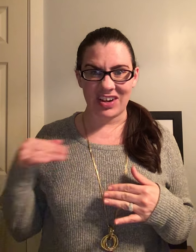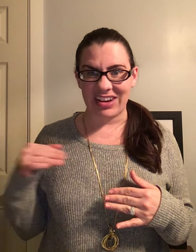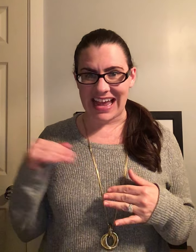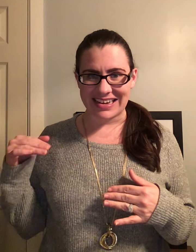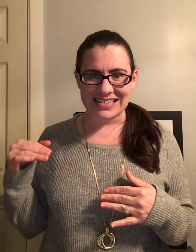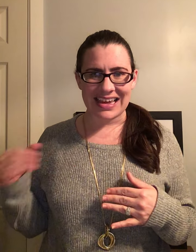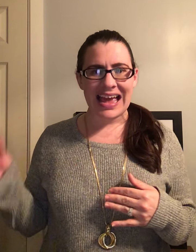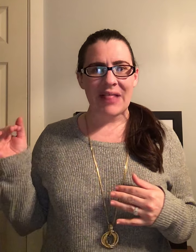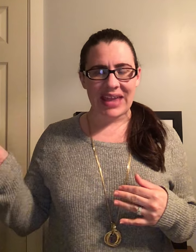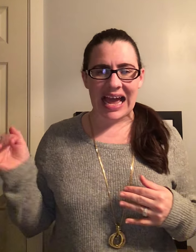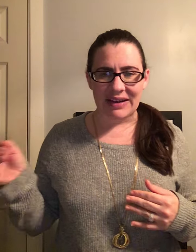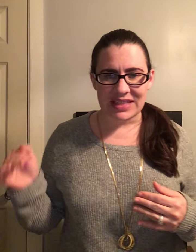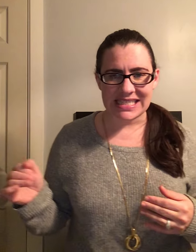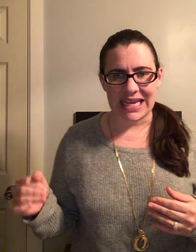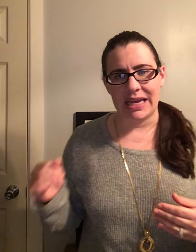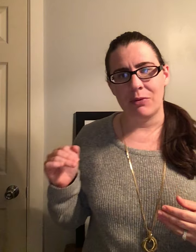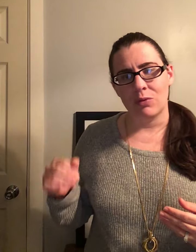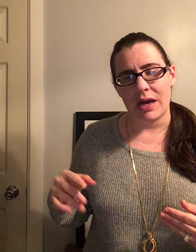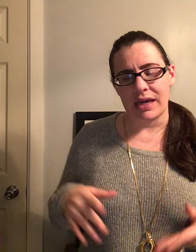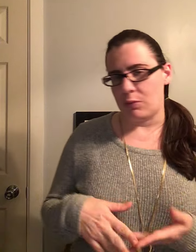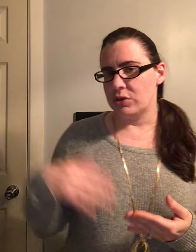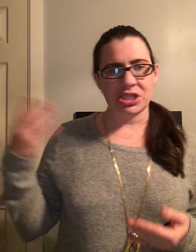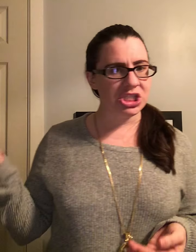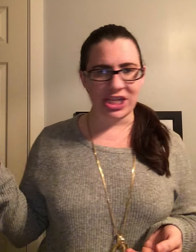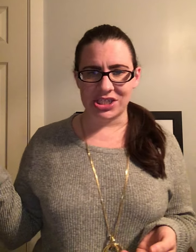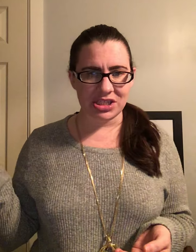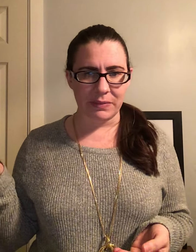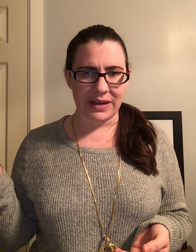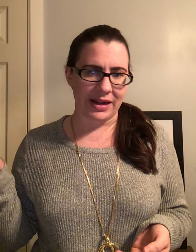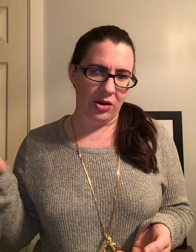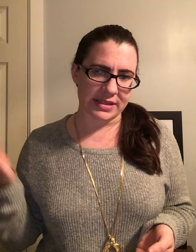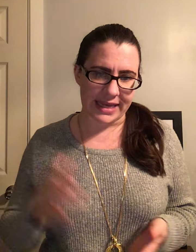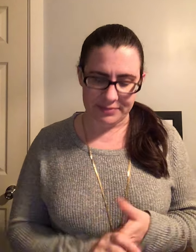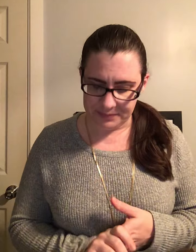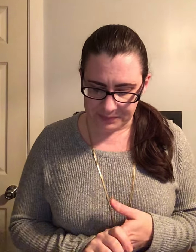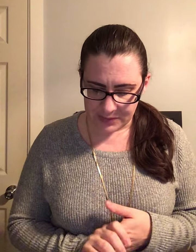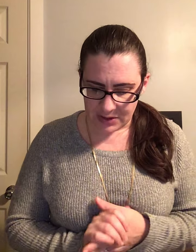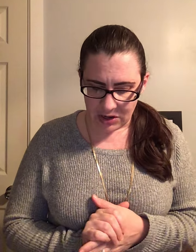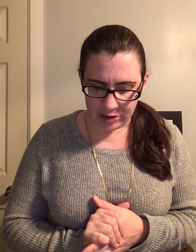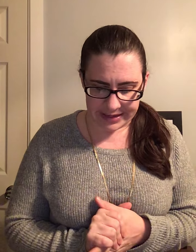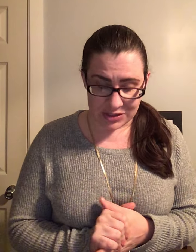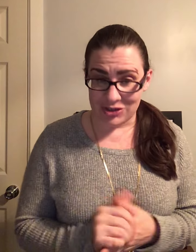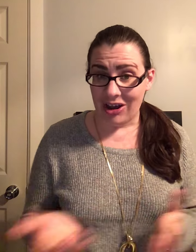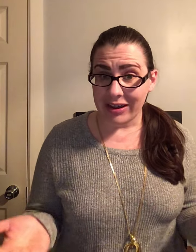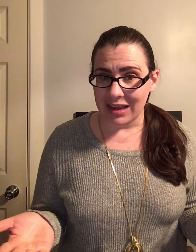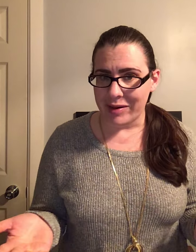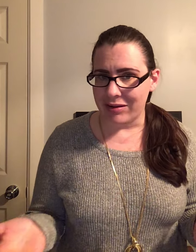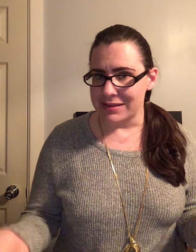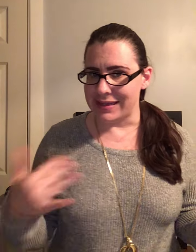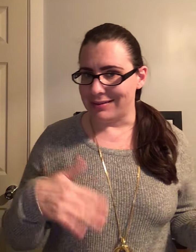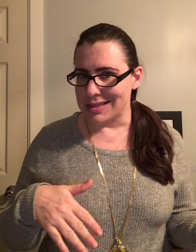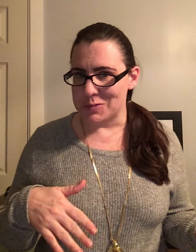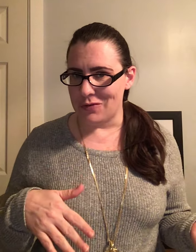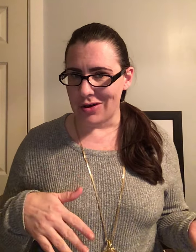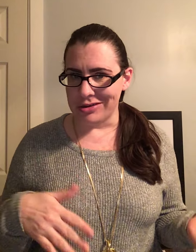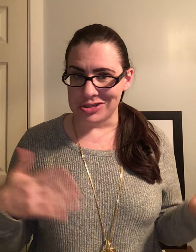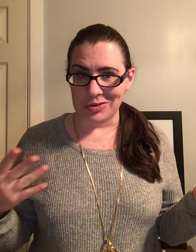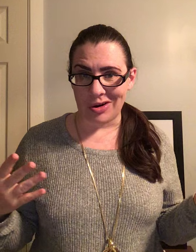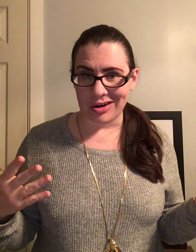very end? They have the same rhyme. We're just changing the beginning onset. All right, so talking about onset, let's move on to our